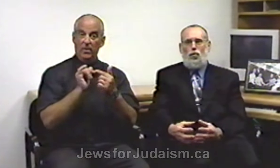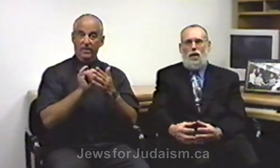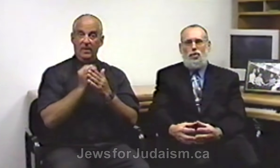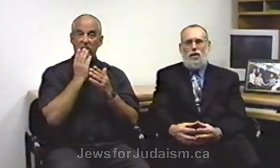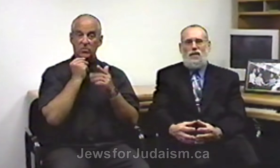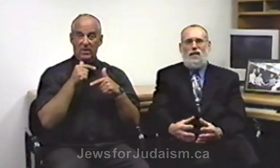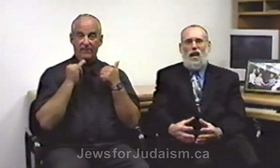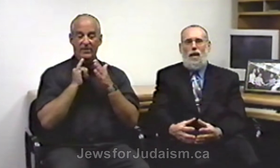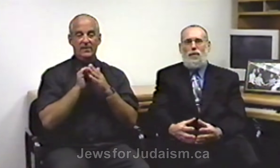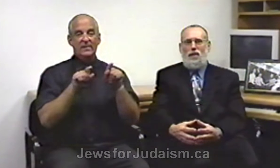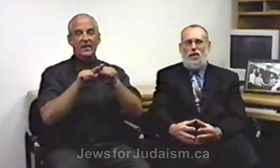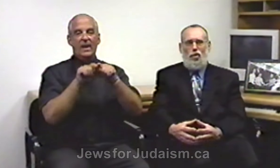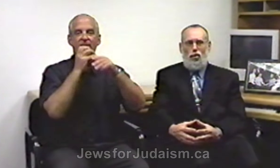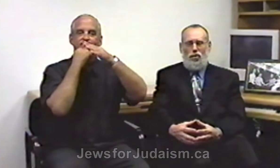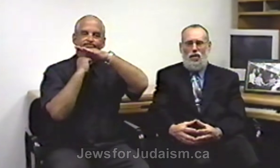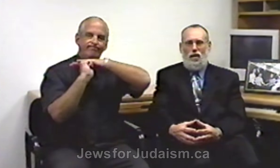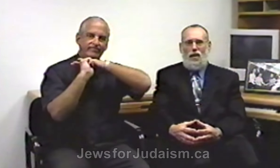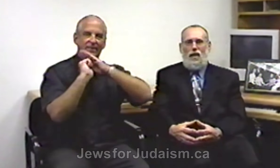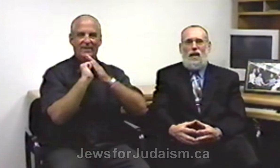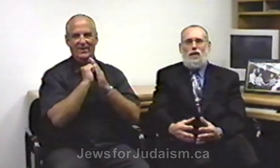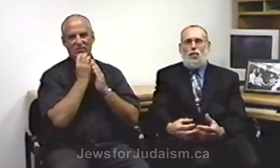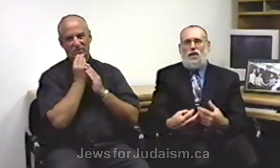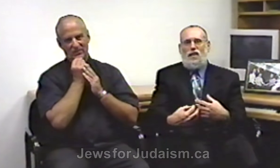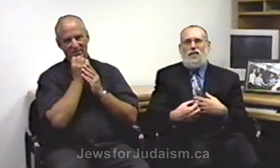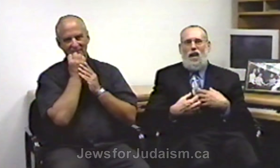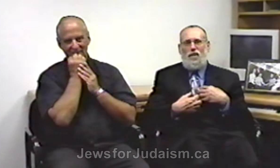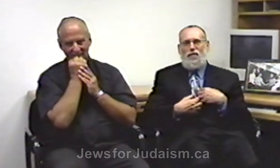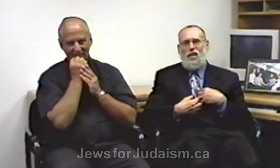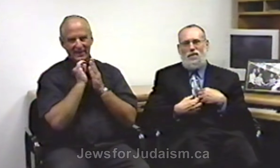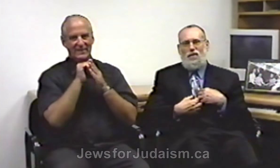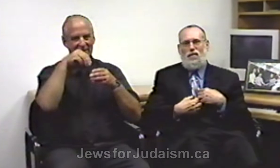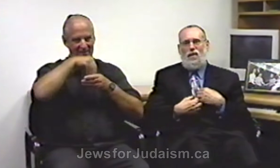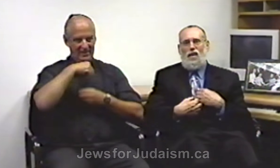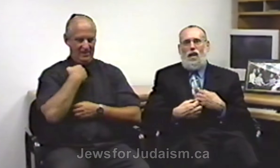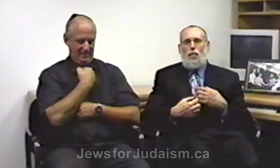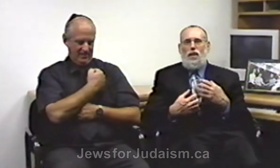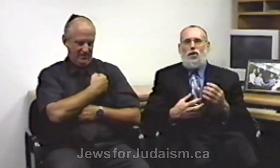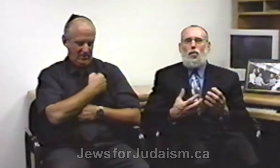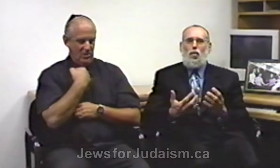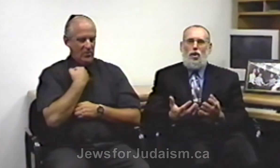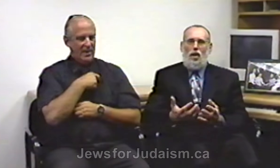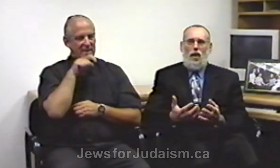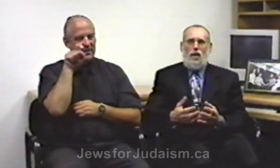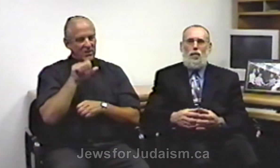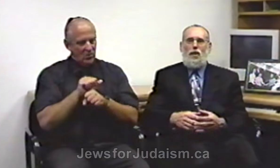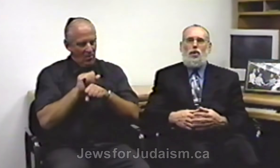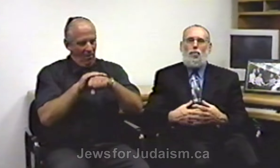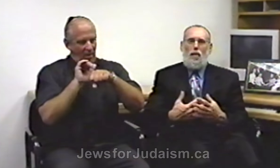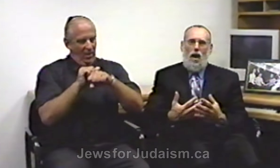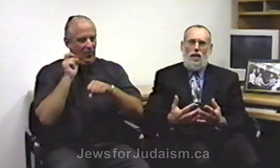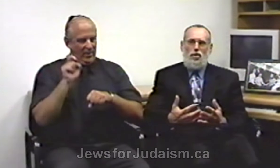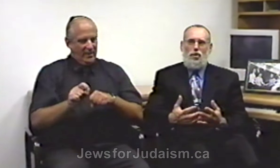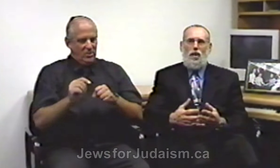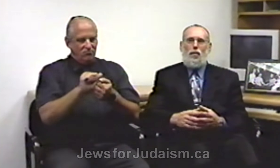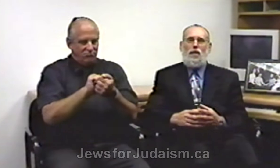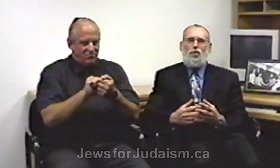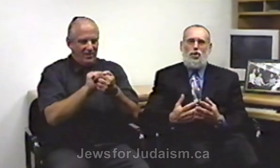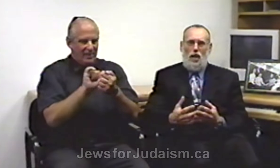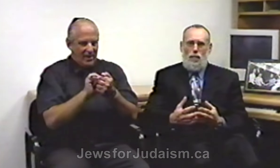treasure it's a diamond in the earth it's really inside of us and we need to work on it and we need to polish it and we need to shape